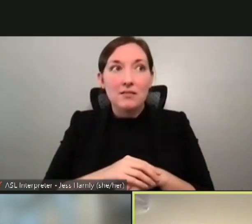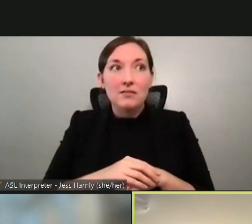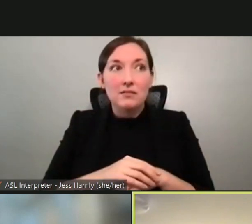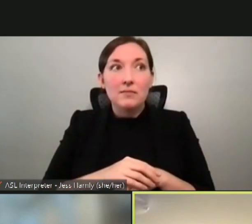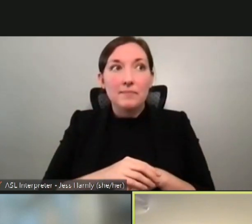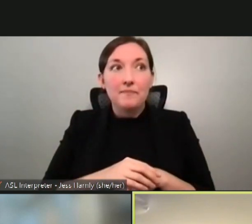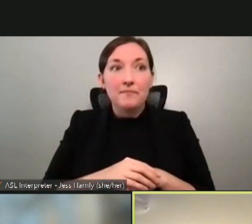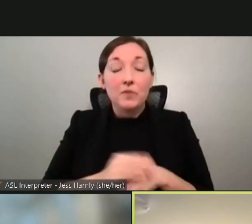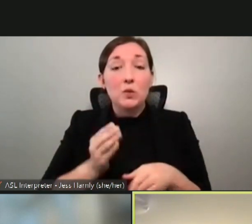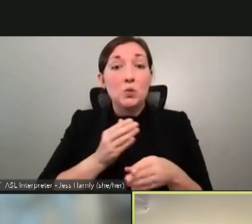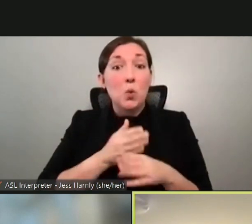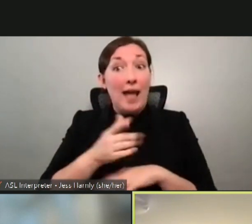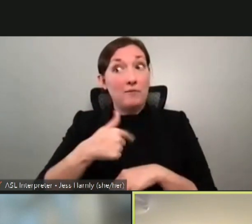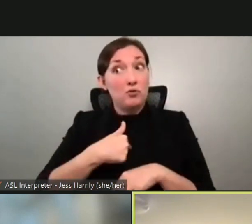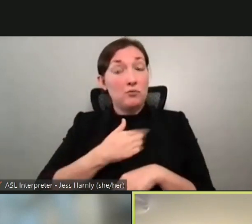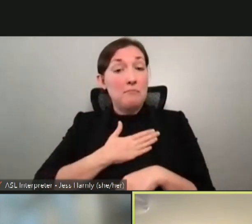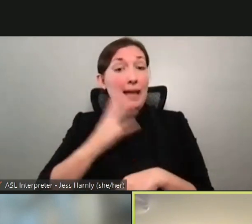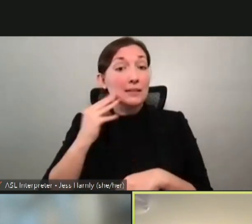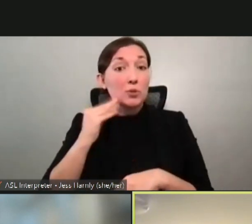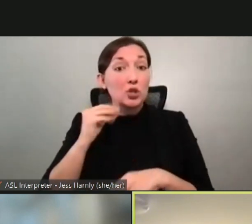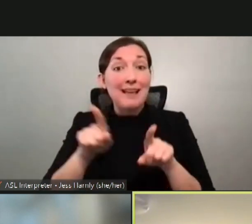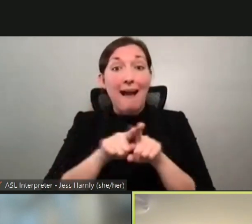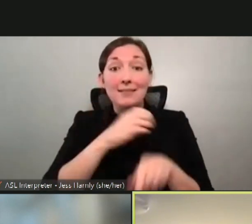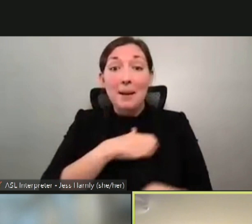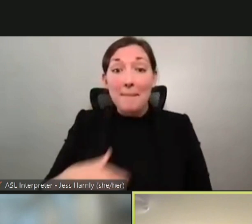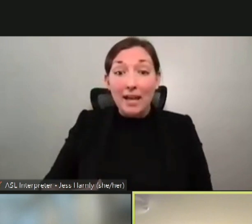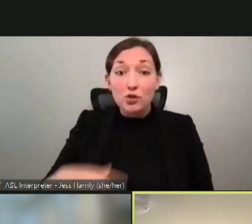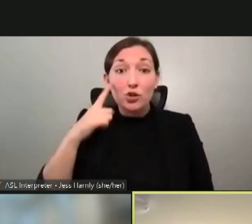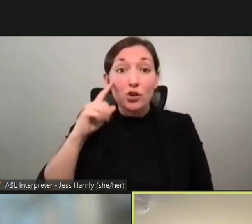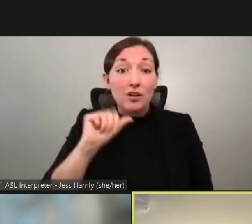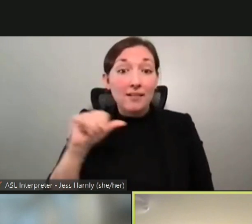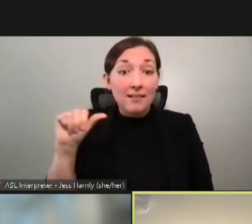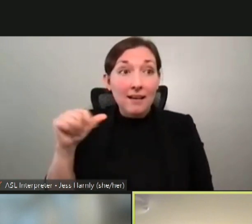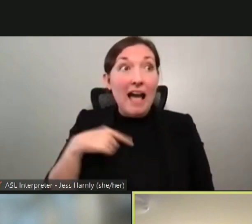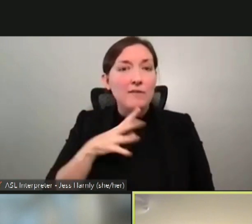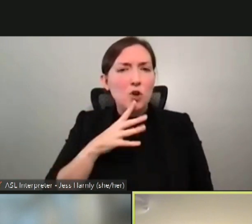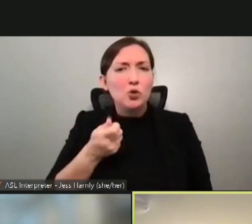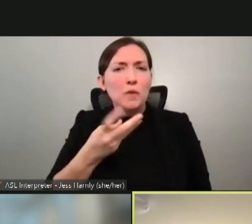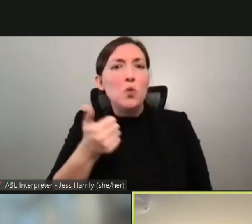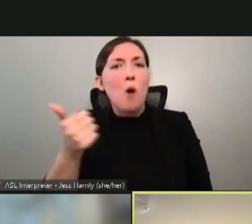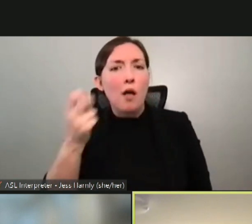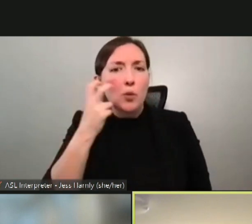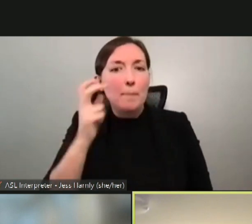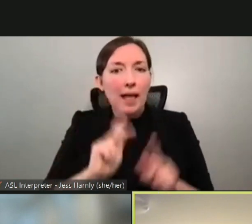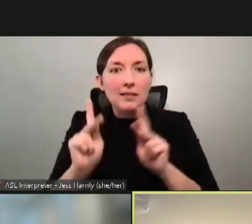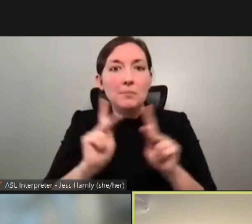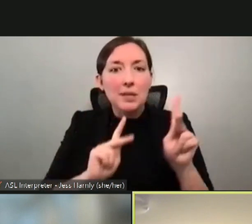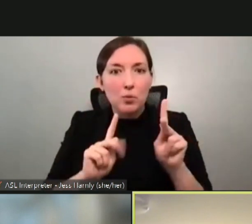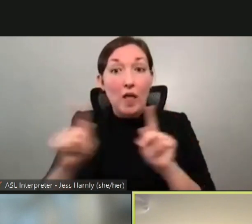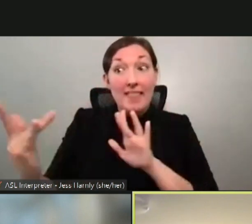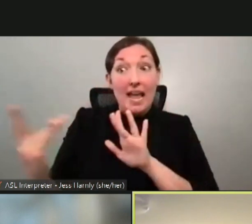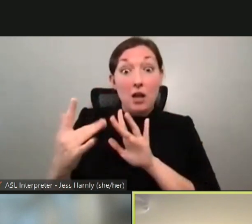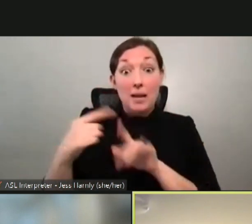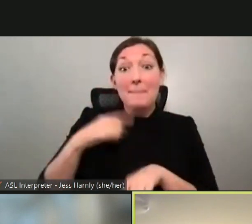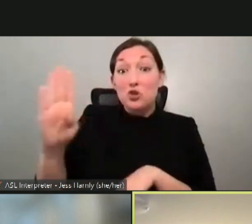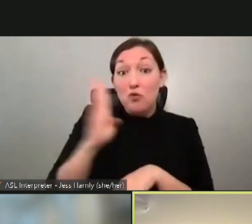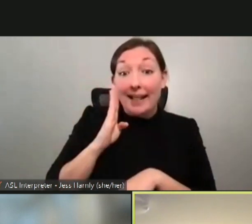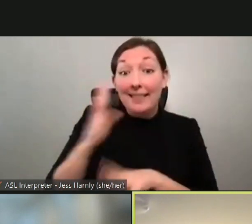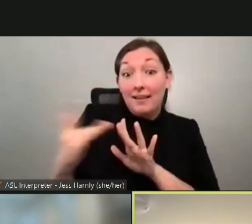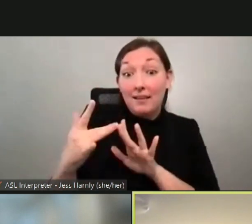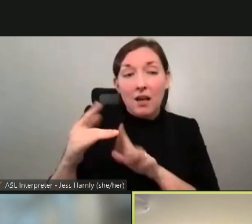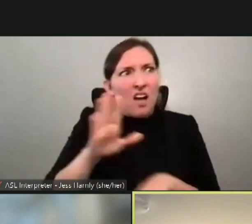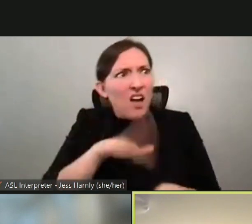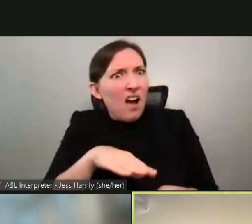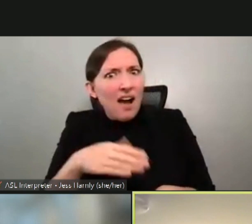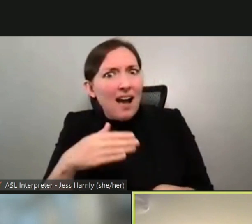being an ambassador, I think I have spoken to a few blind people that contacted me directly saying, Hey, I didn't